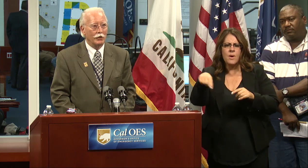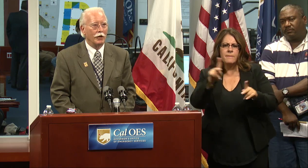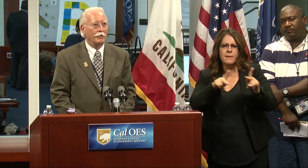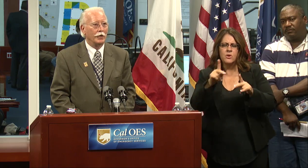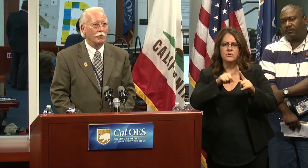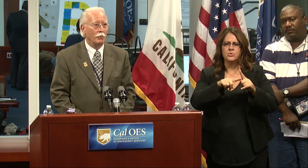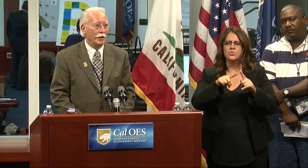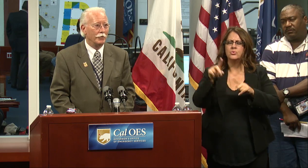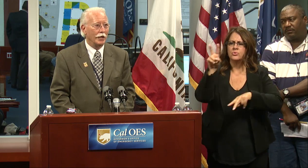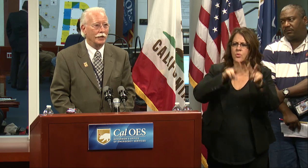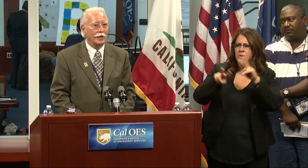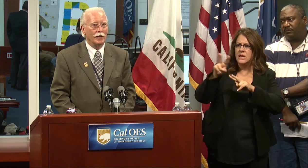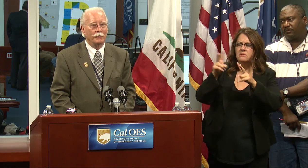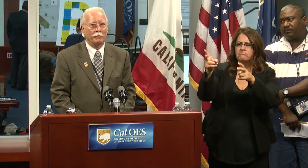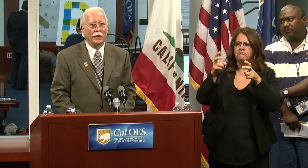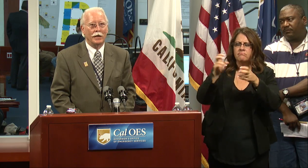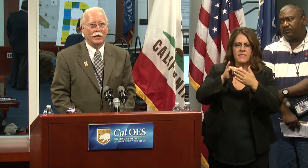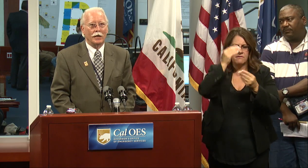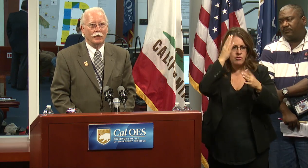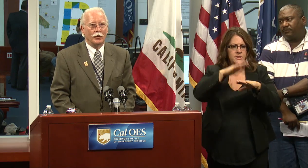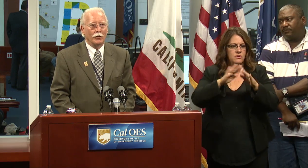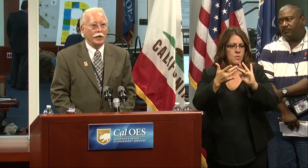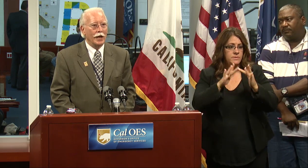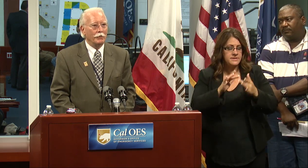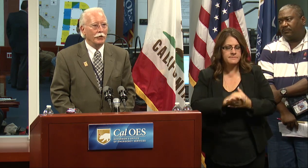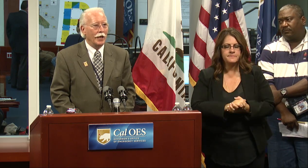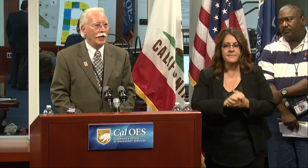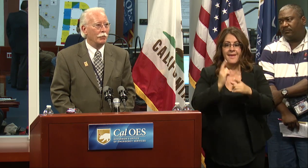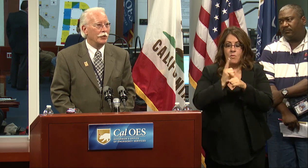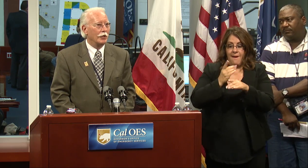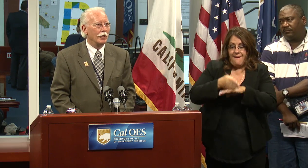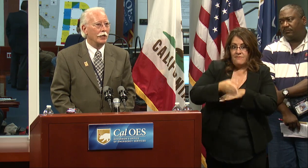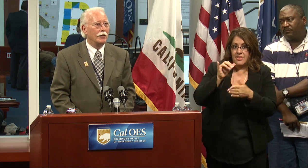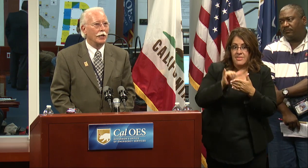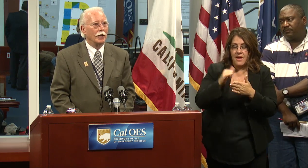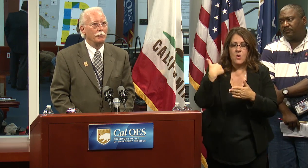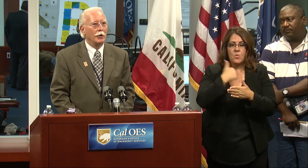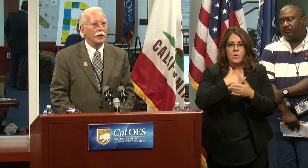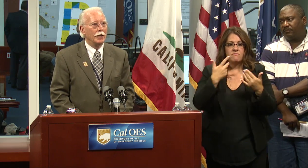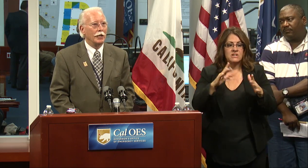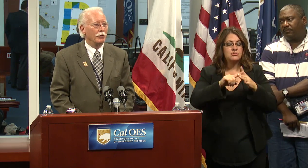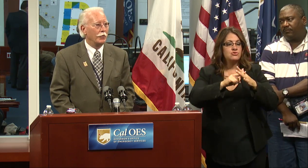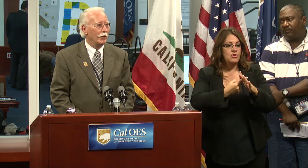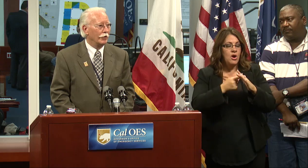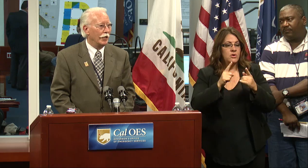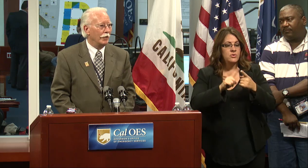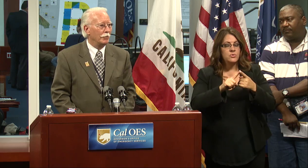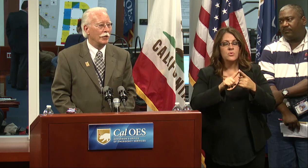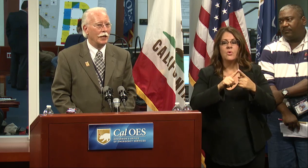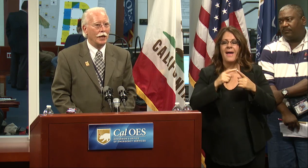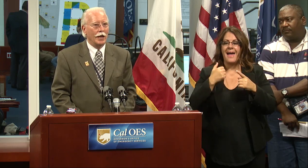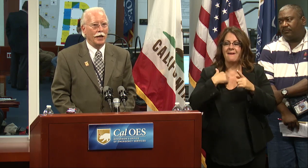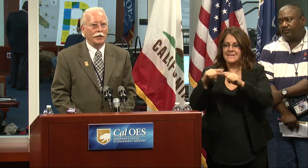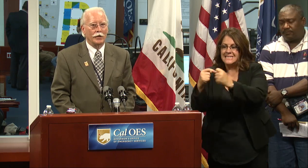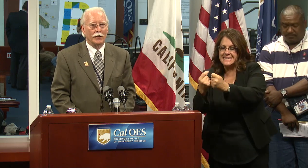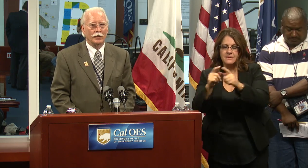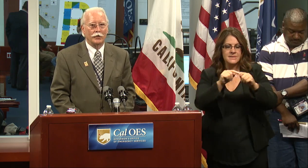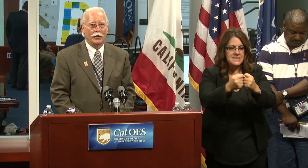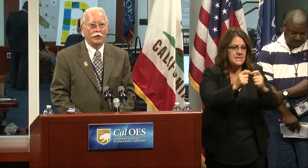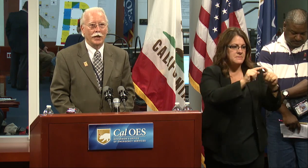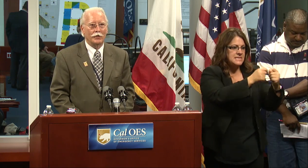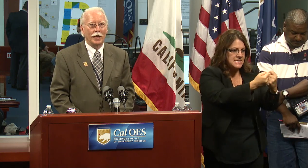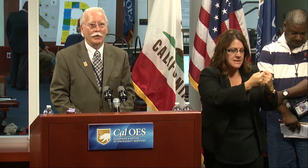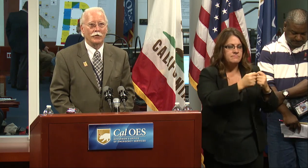take off the website there. Shortly after that, we started putting together field teams and